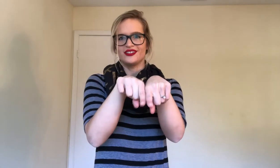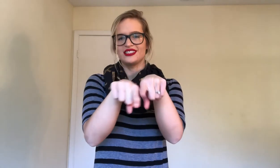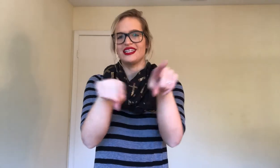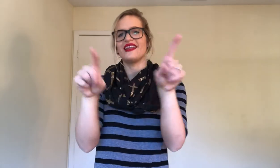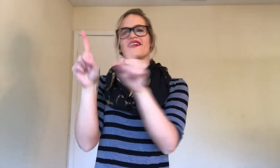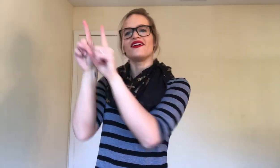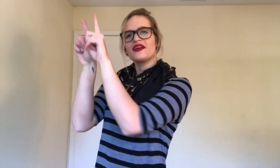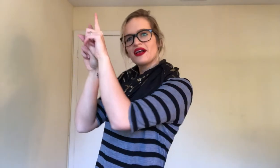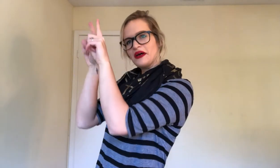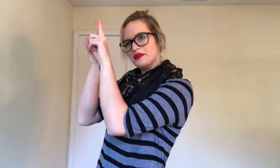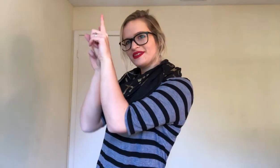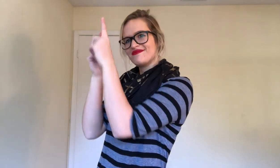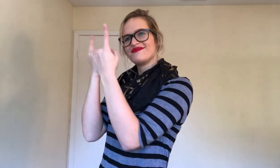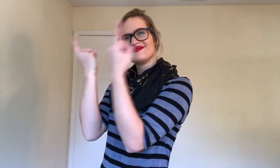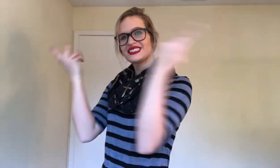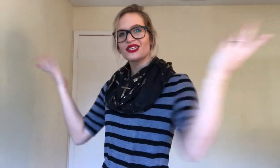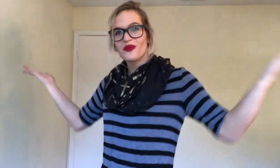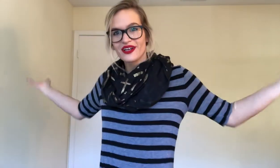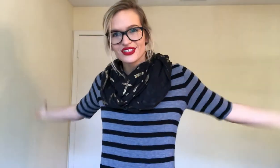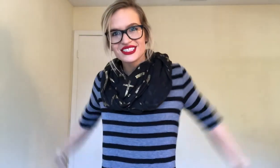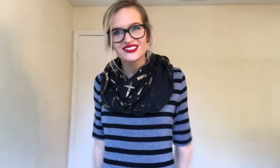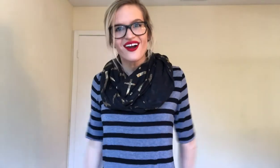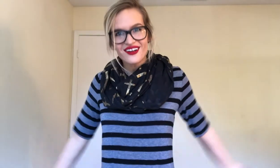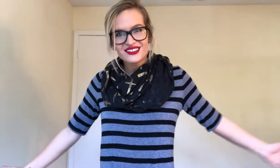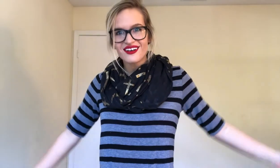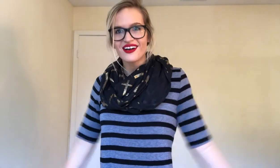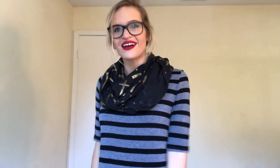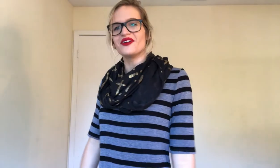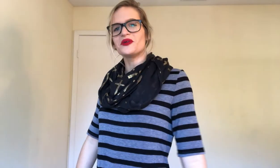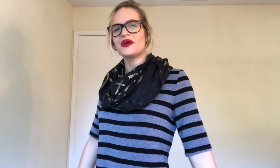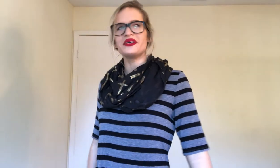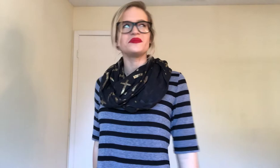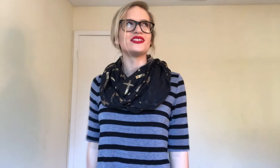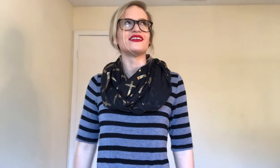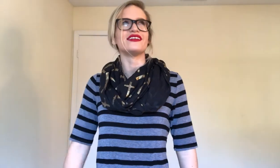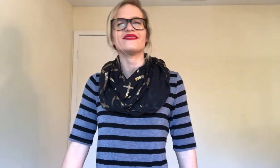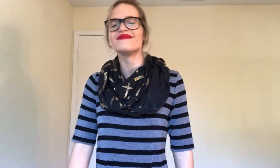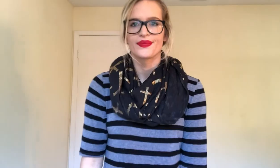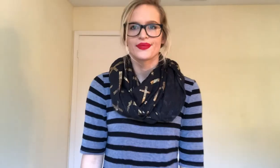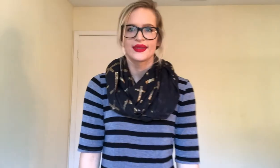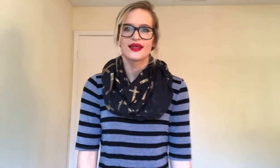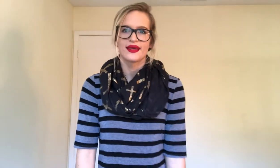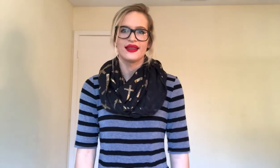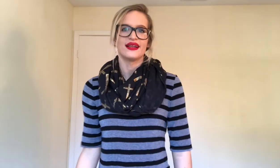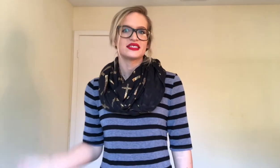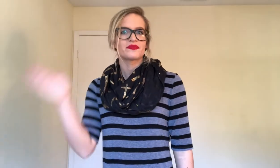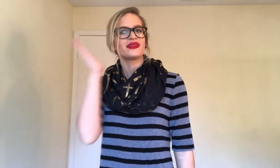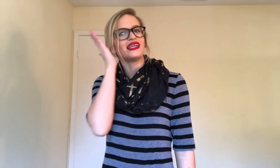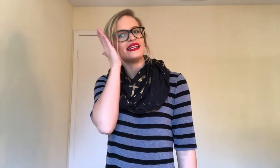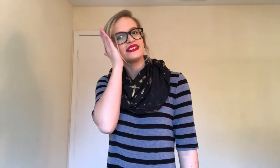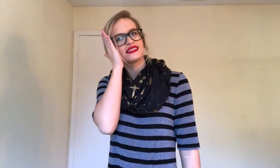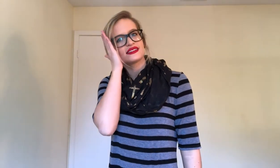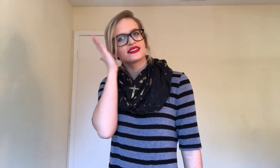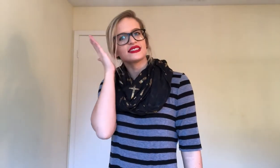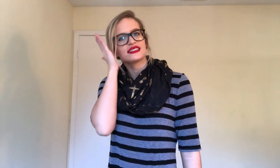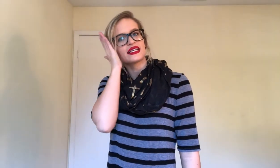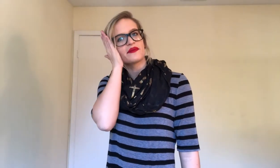together. Up. To where the stars are. OMG. And then it's place. So this is like.